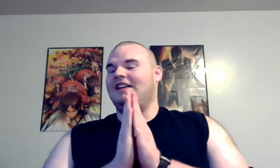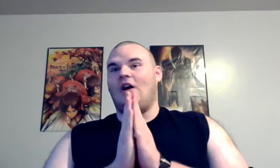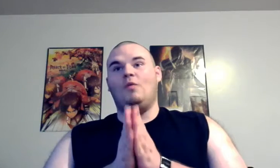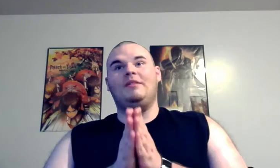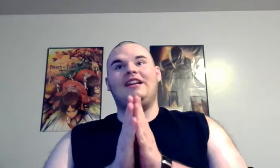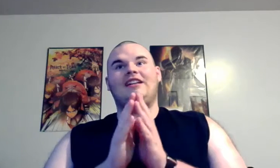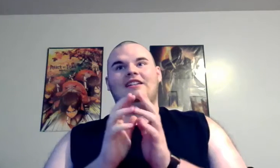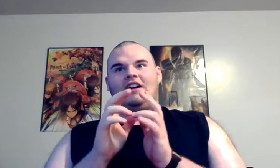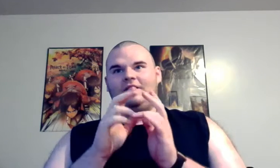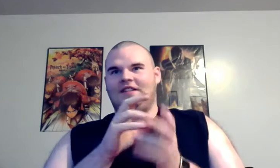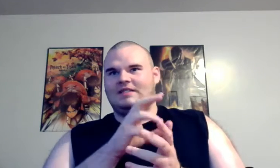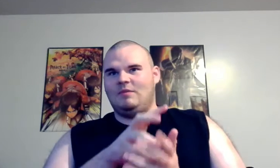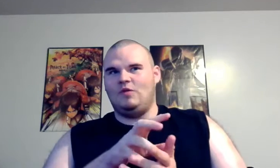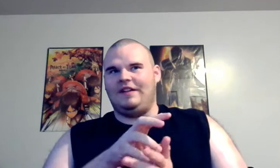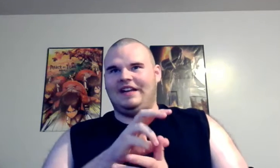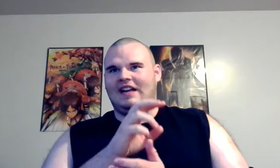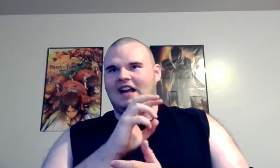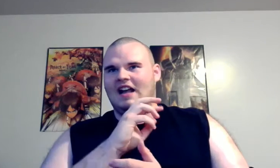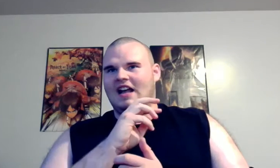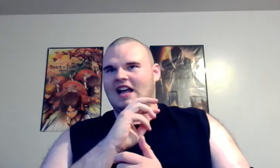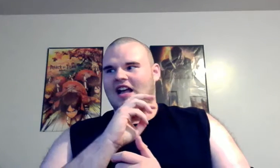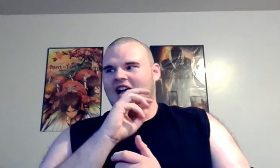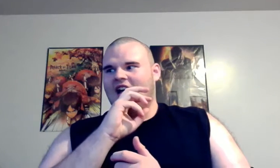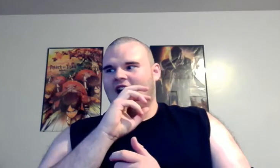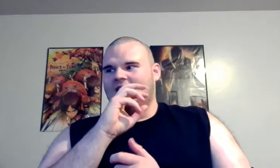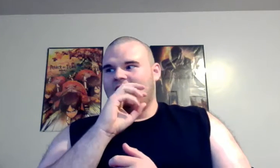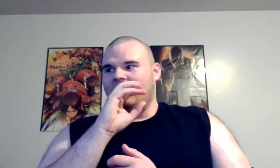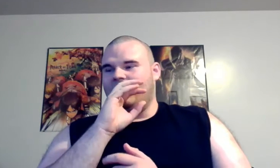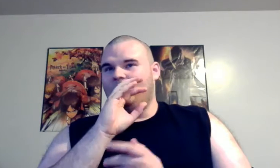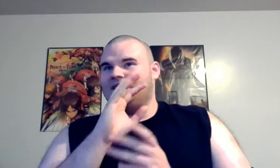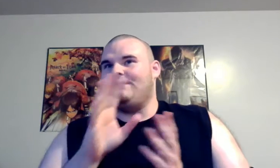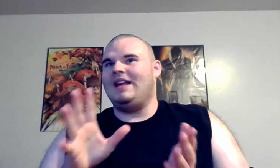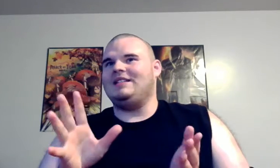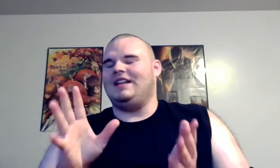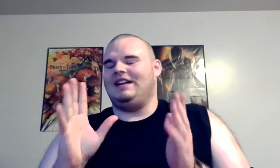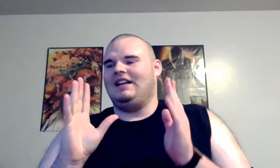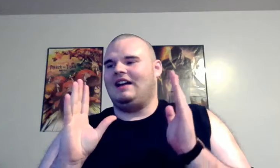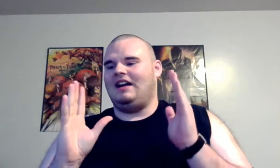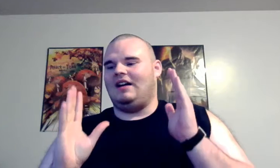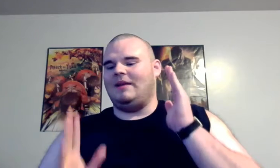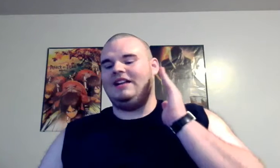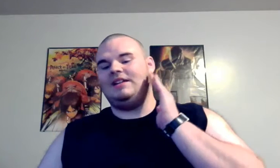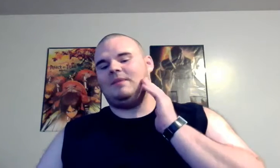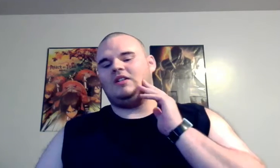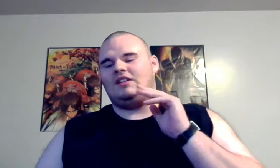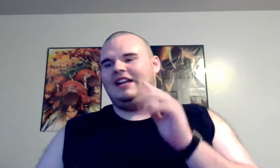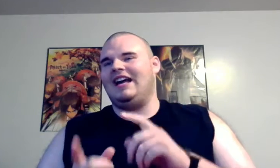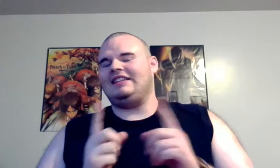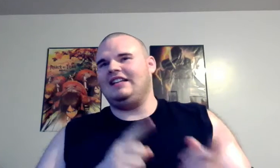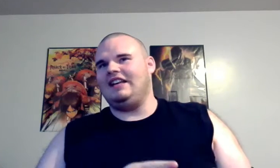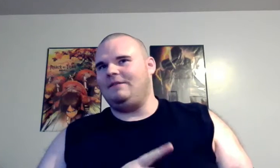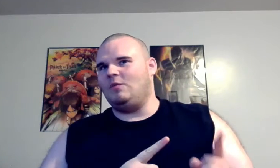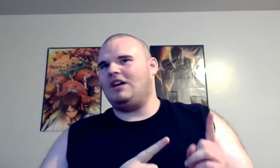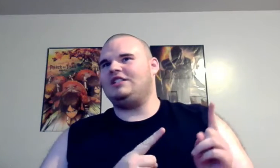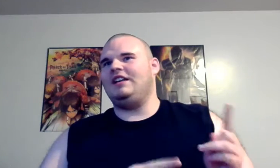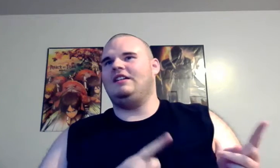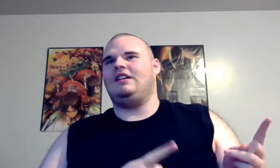opening of this movie was amazing um andy barkley at the if you watch the uncut